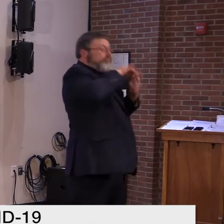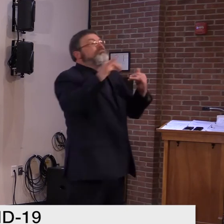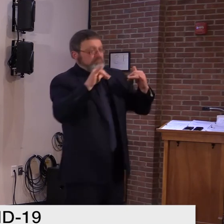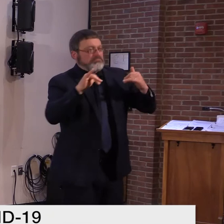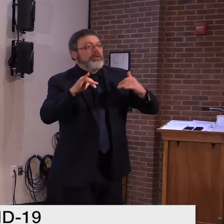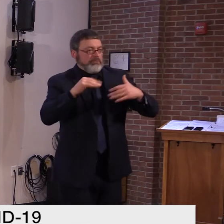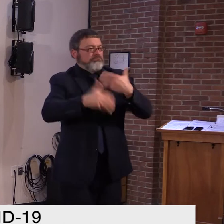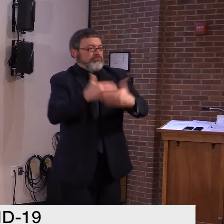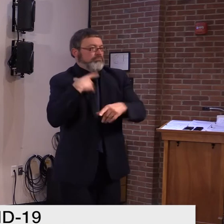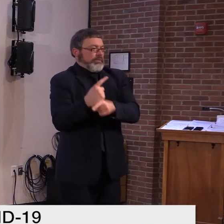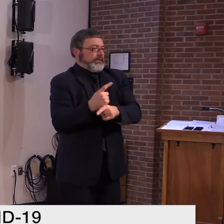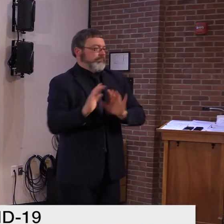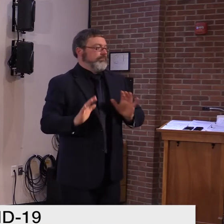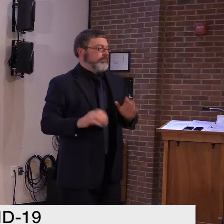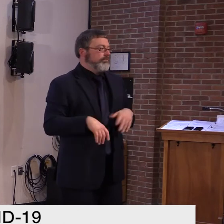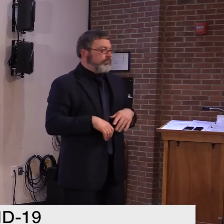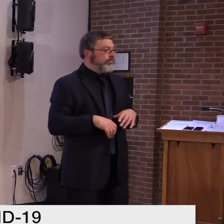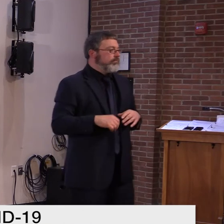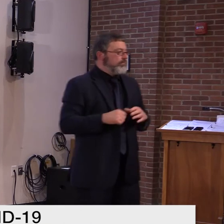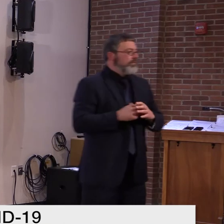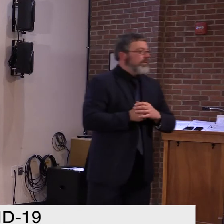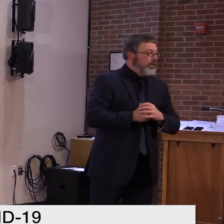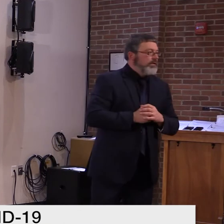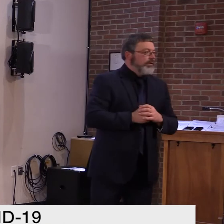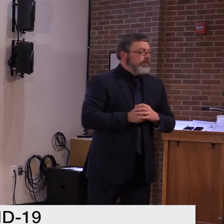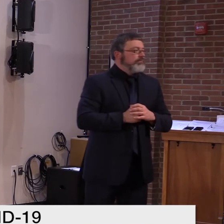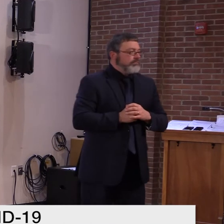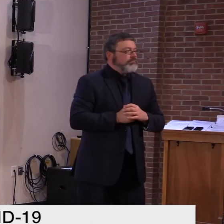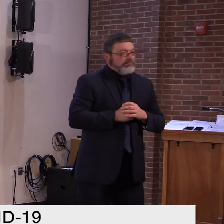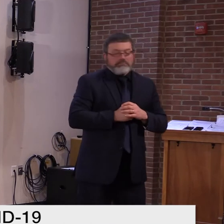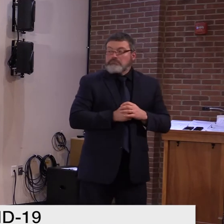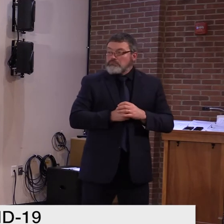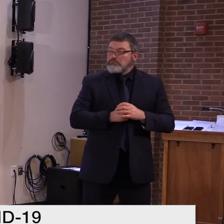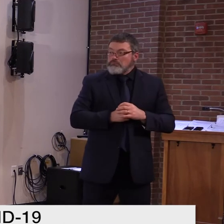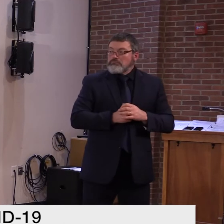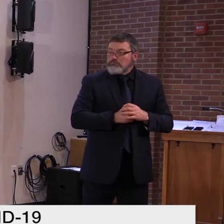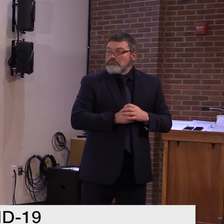show us what we've learned in the past few months.